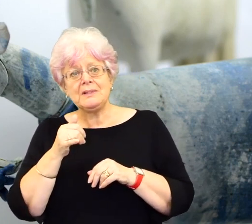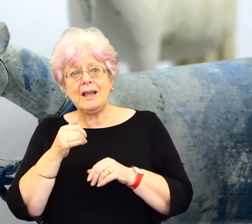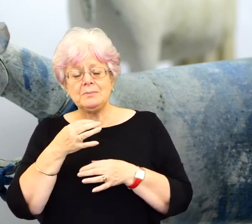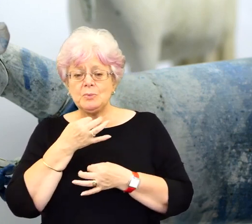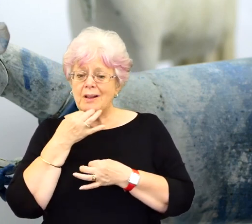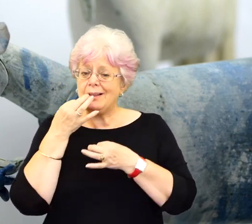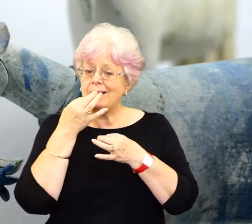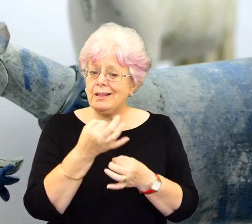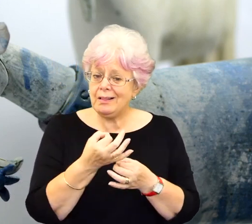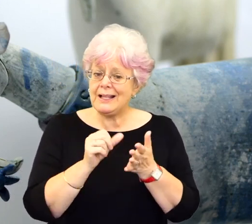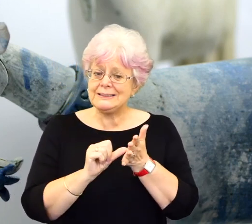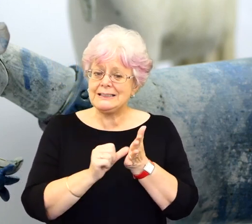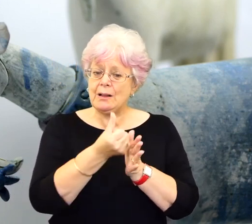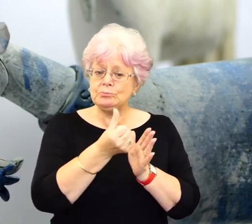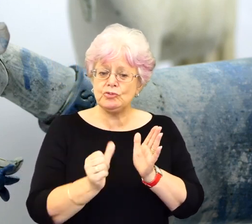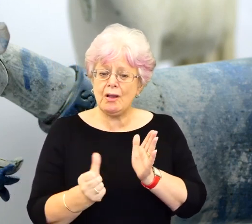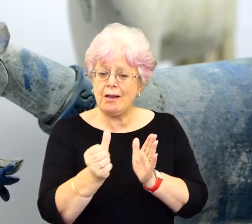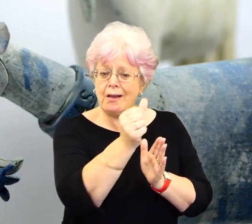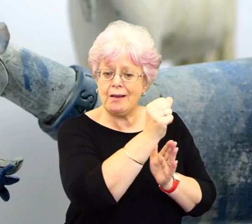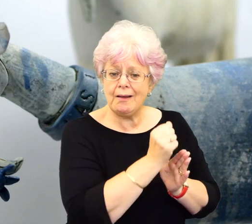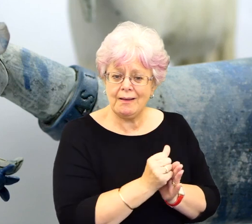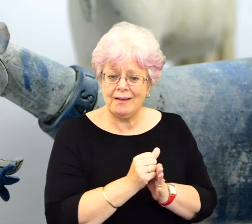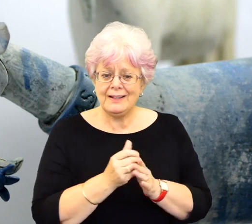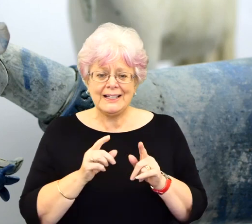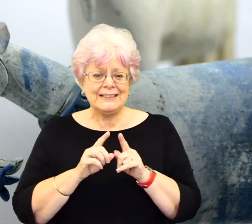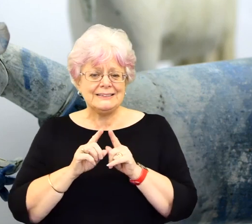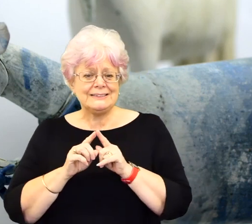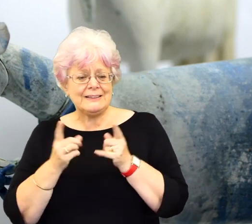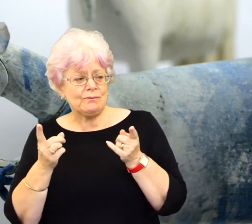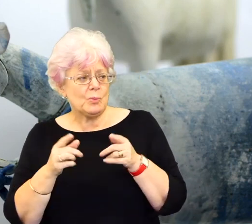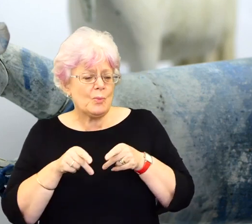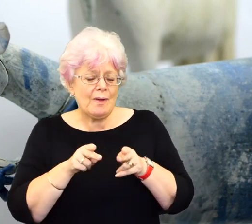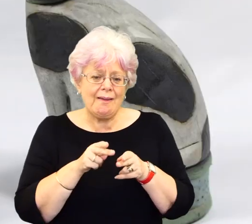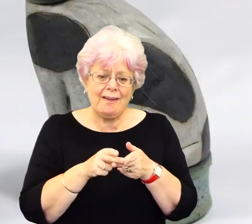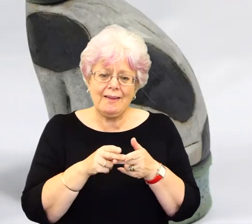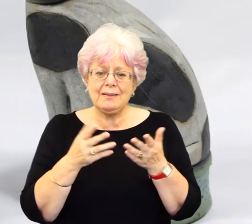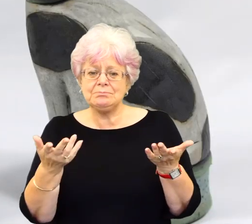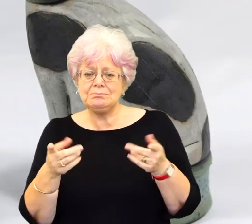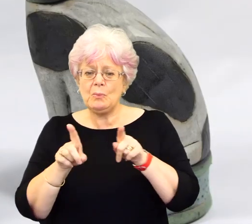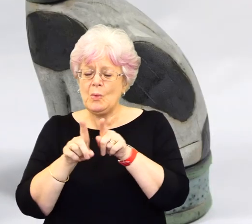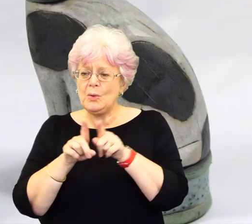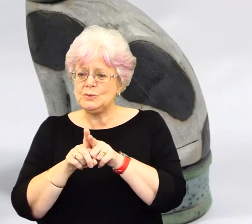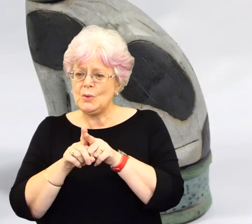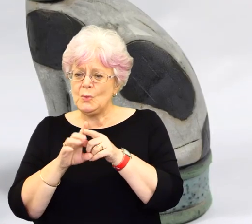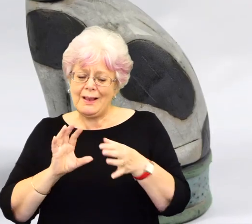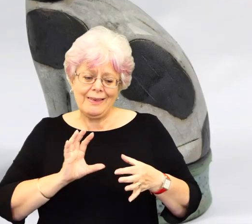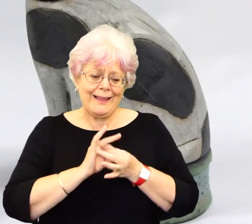attracted to that as, you know, as a sculptural idea or anything, and then, you know, just combining things together, I think it's just,